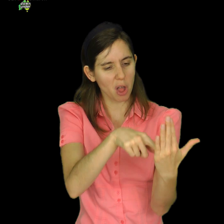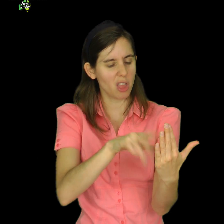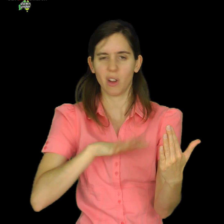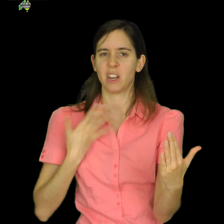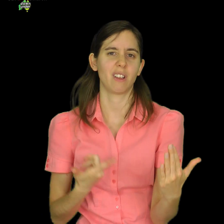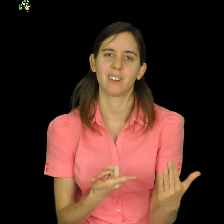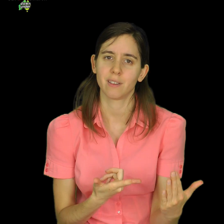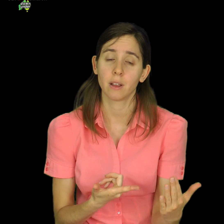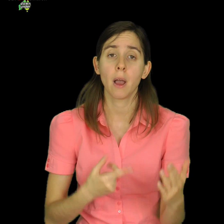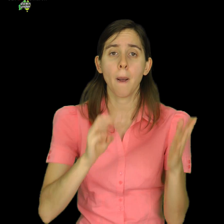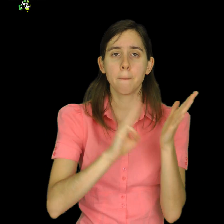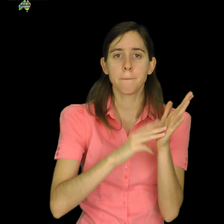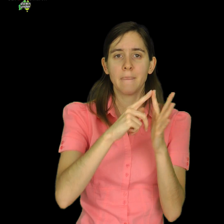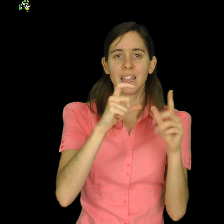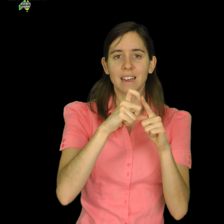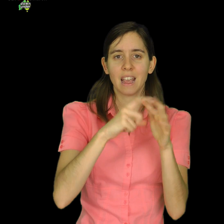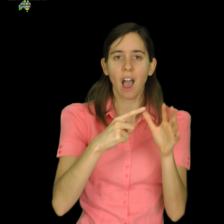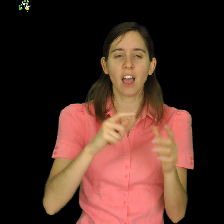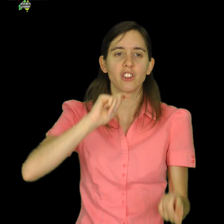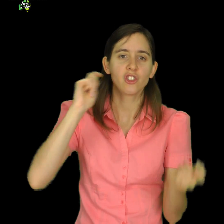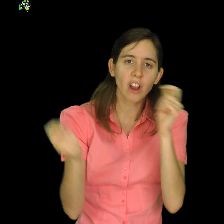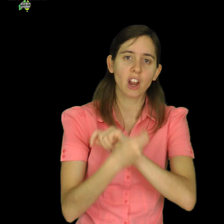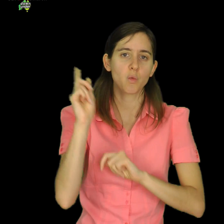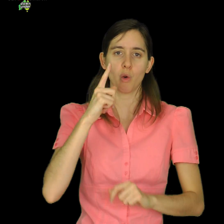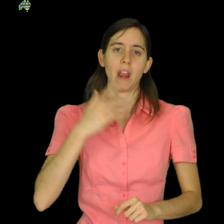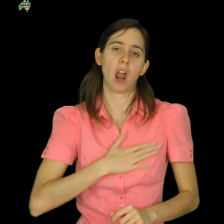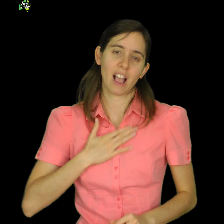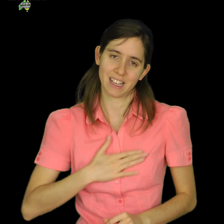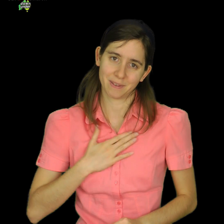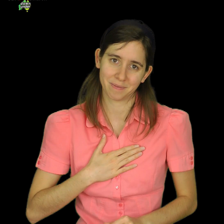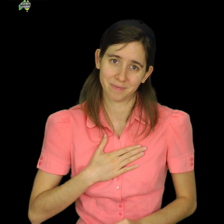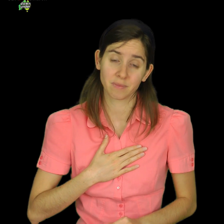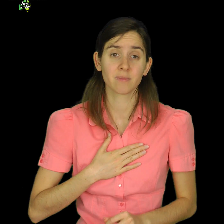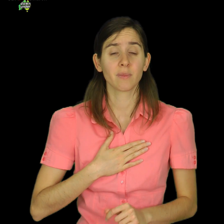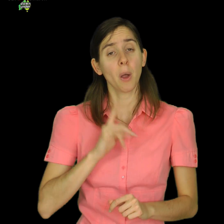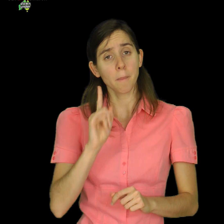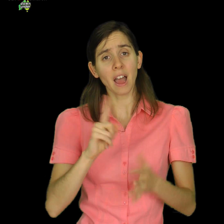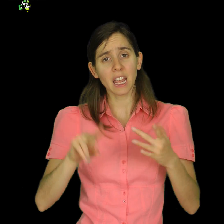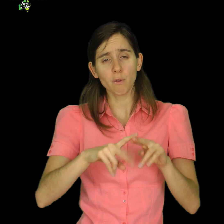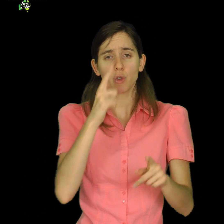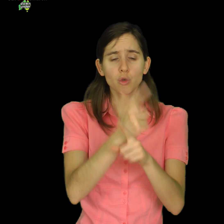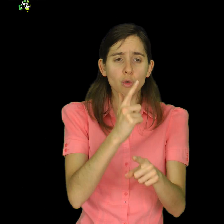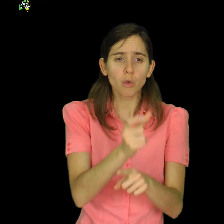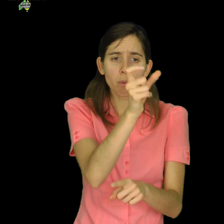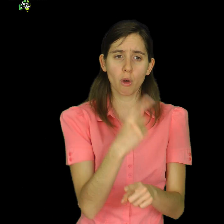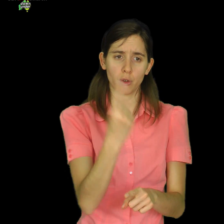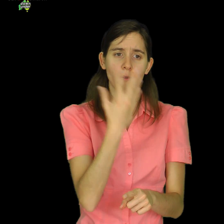distorted our mental taste buds. However, if you talk to anyone who has done a 30-day media fast,